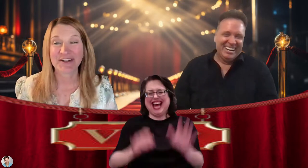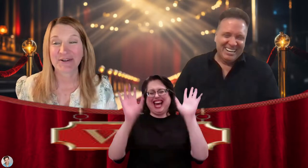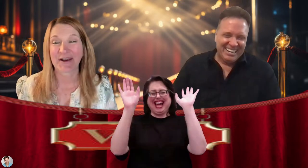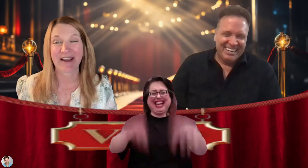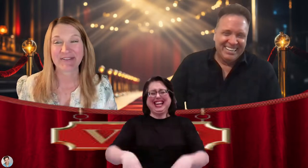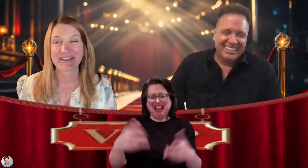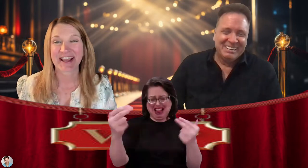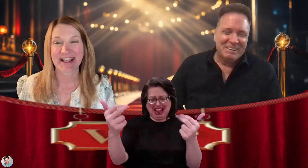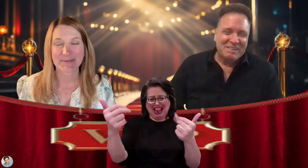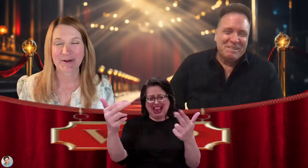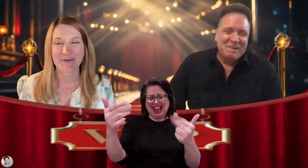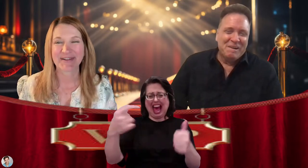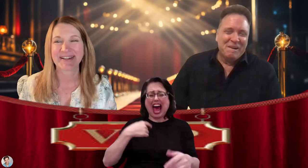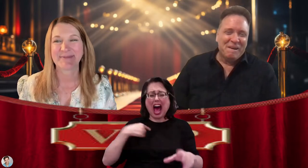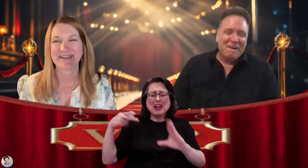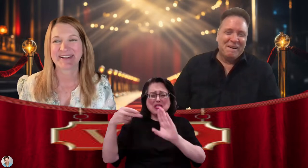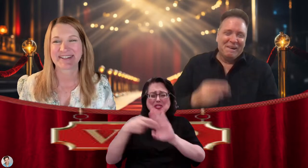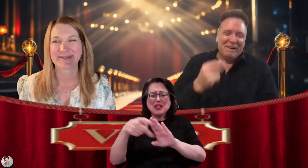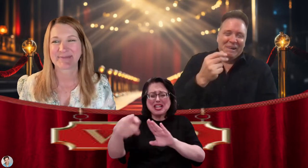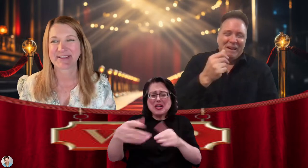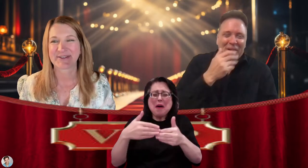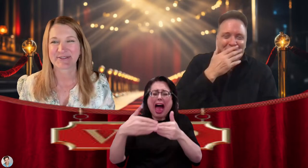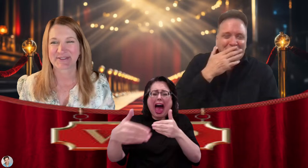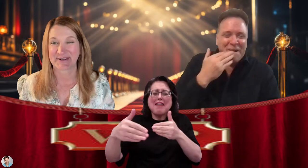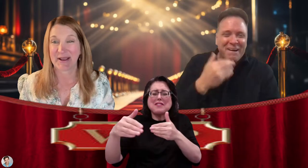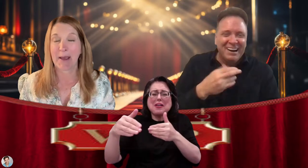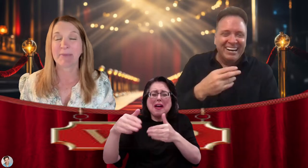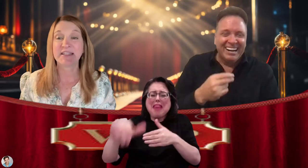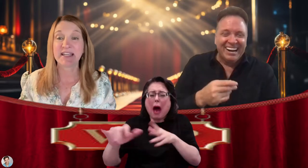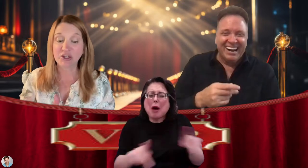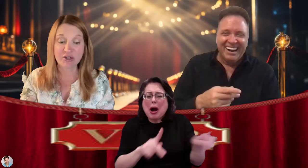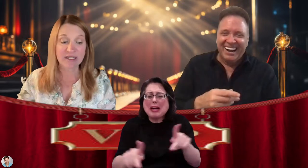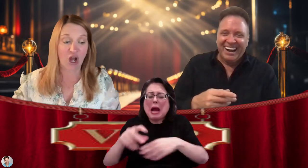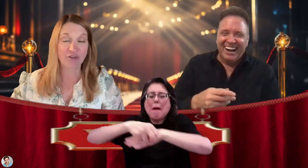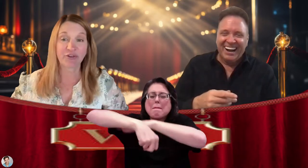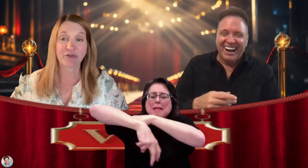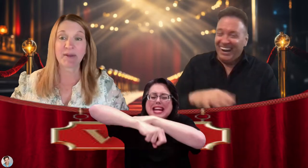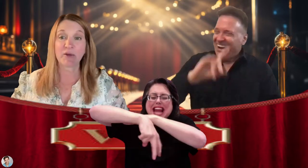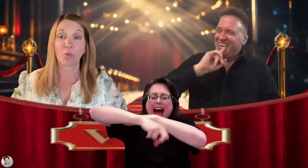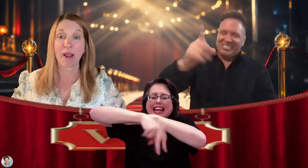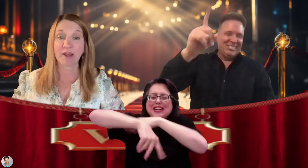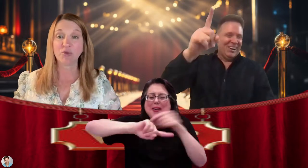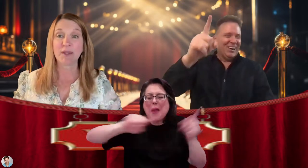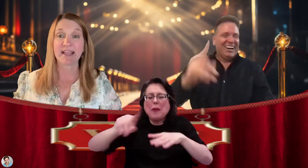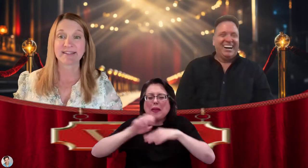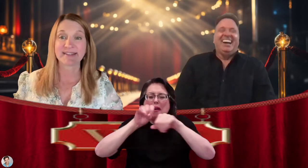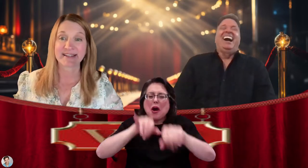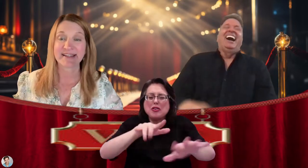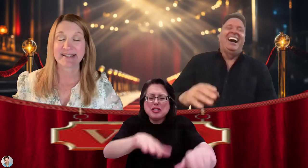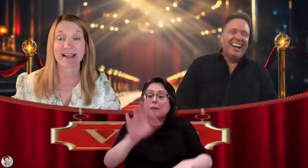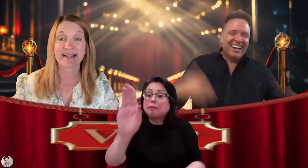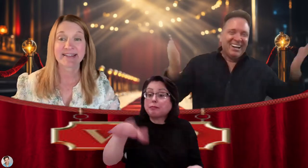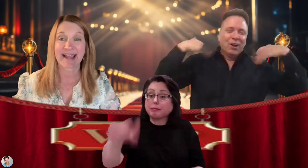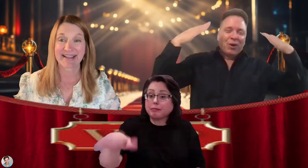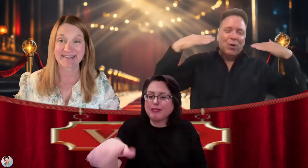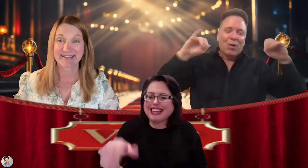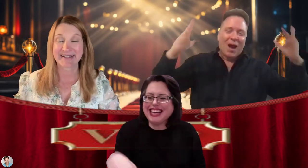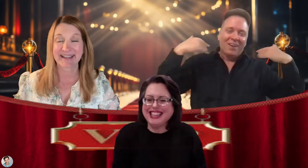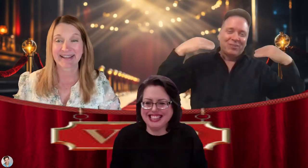you after the cast party. need a midnight dip in the ocean. Dan, you need to also repeat, when do we get to see Scientastic again